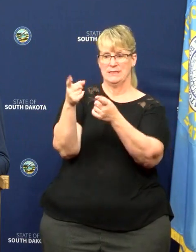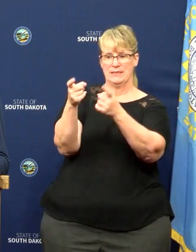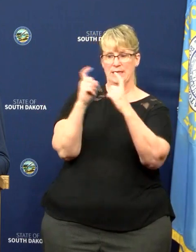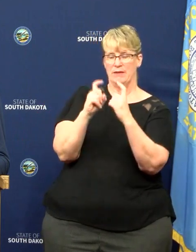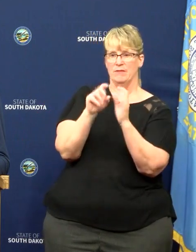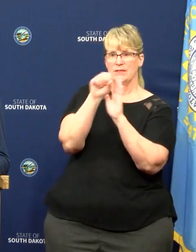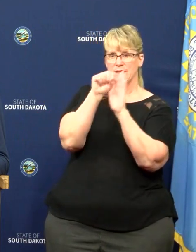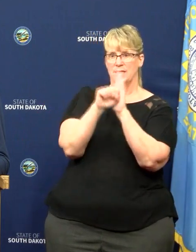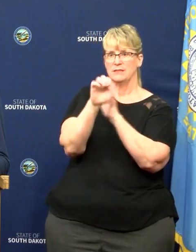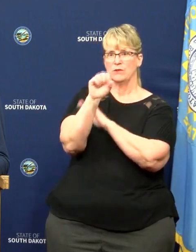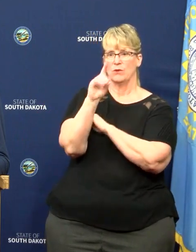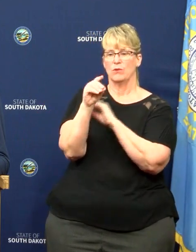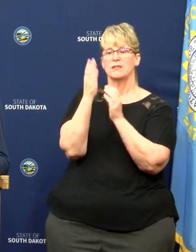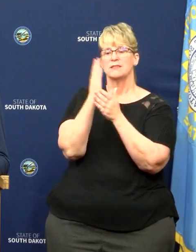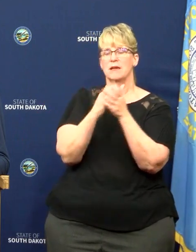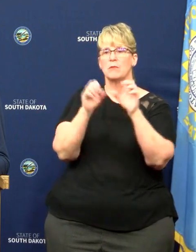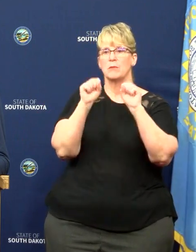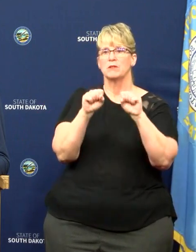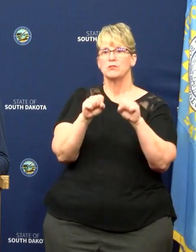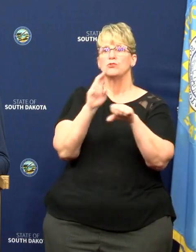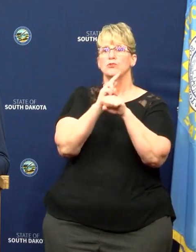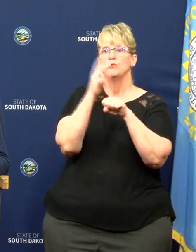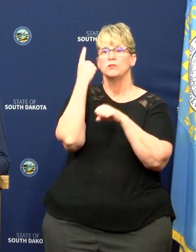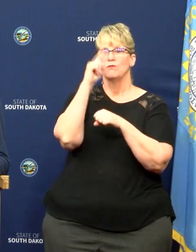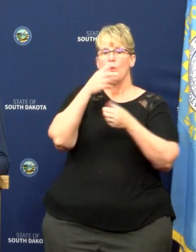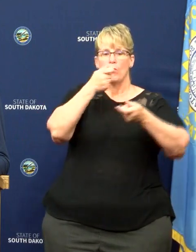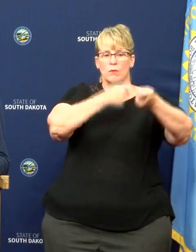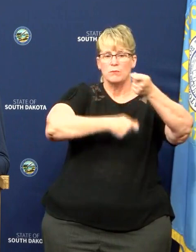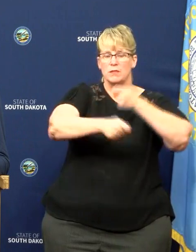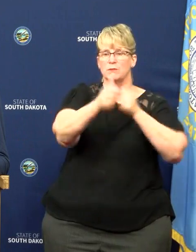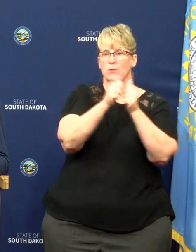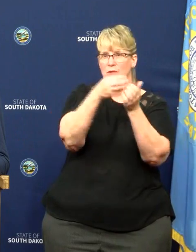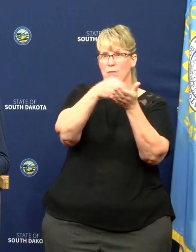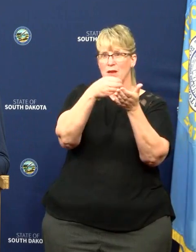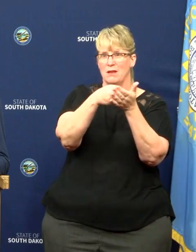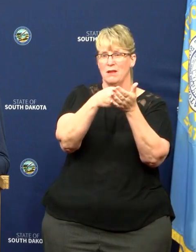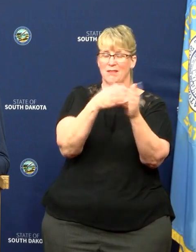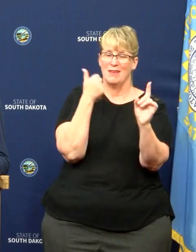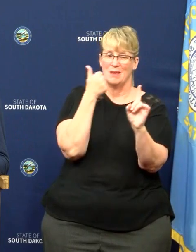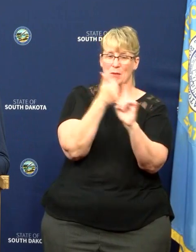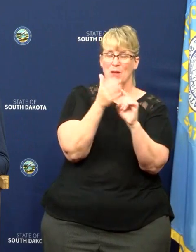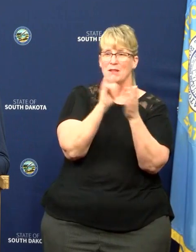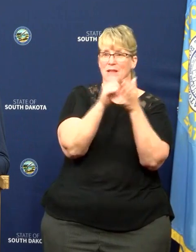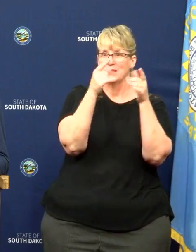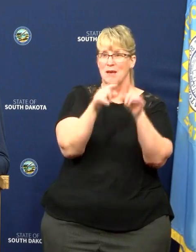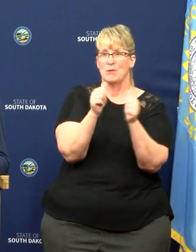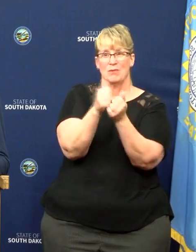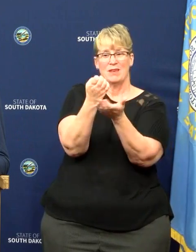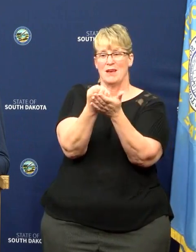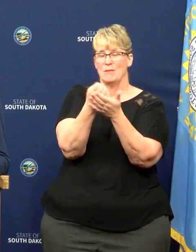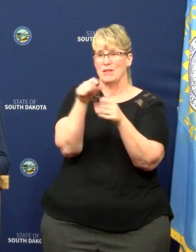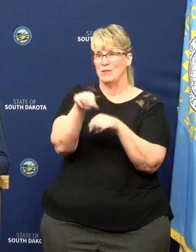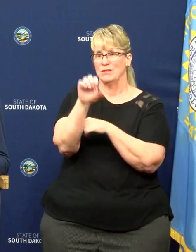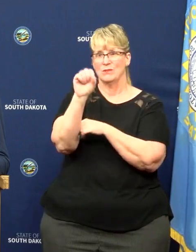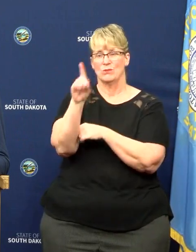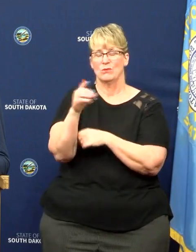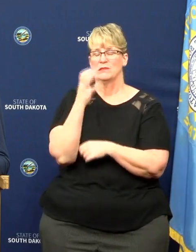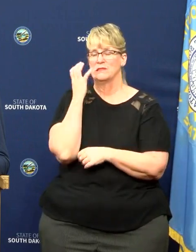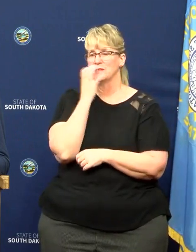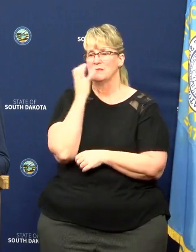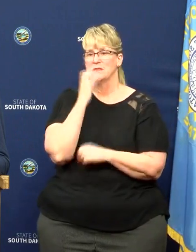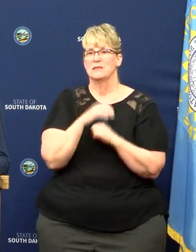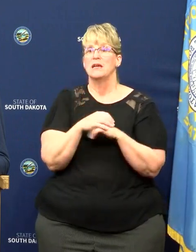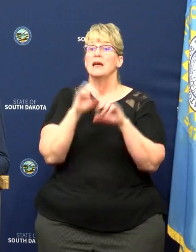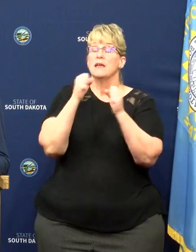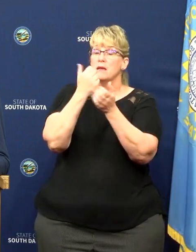us some ability to use it for revenue replacement because of the impact we're seeing to our economy. And that